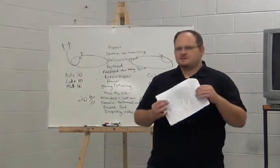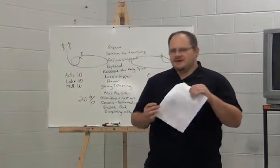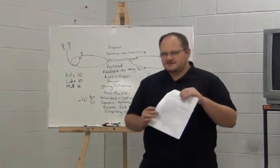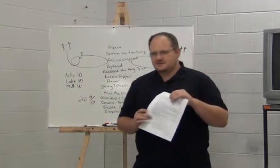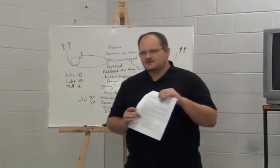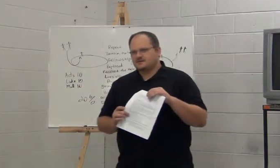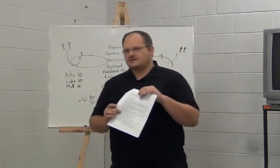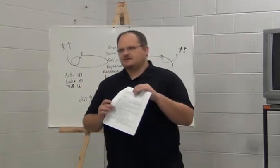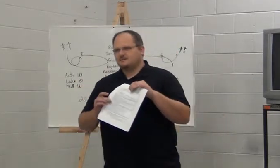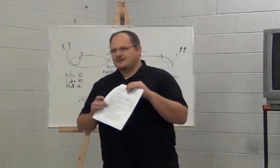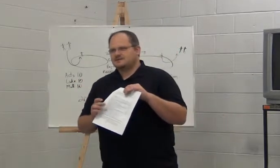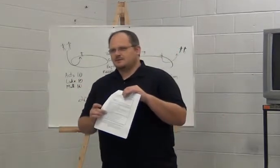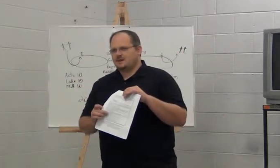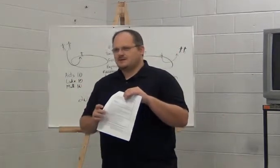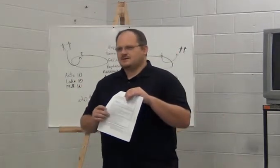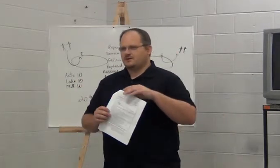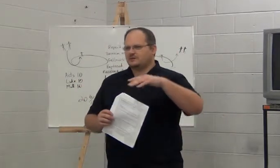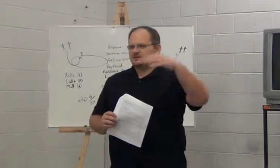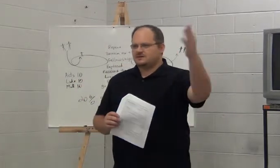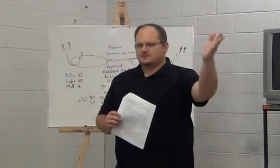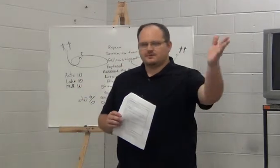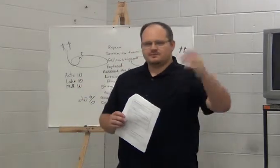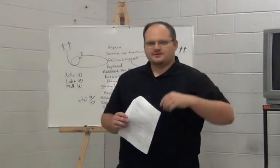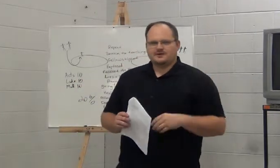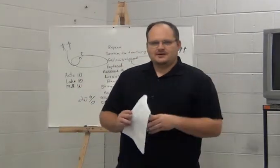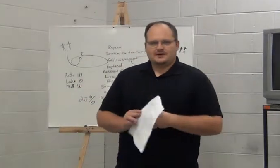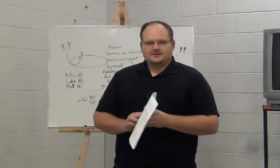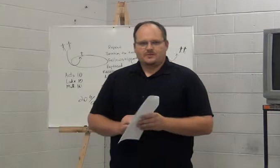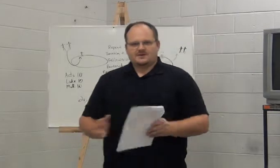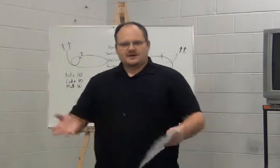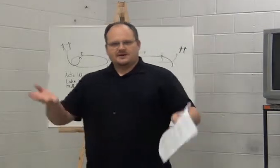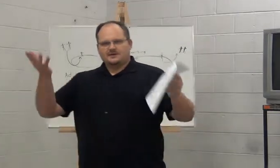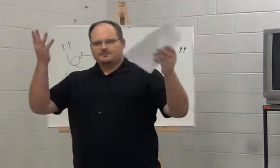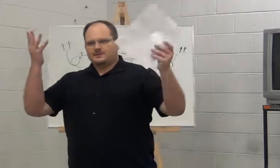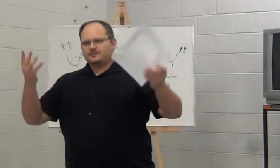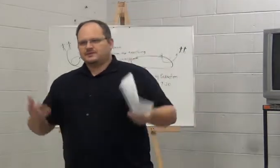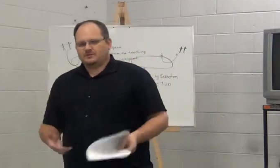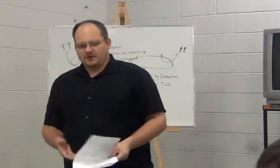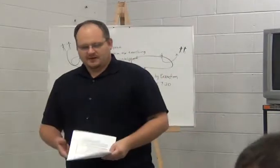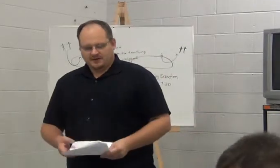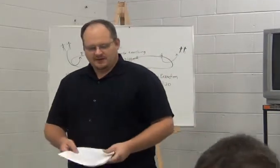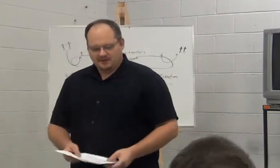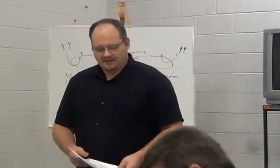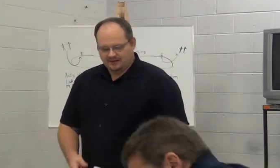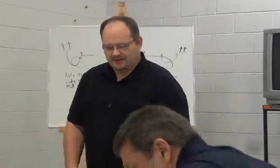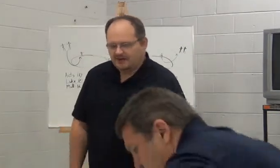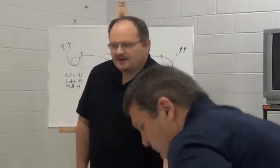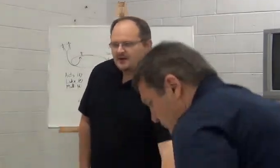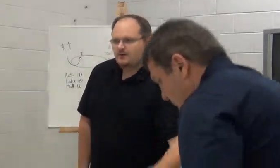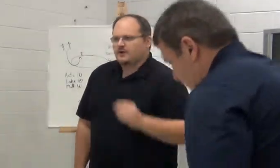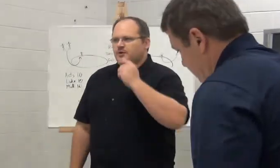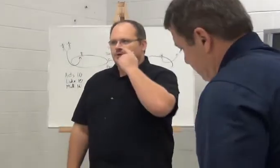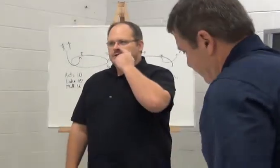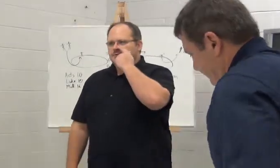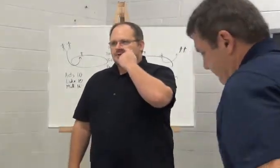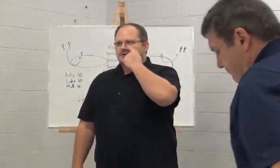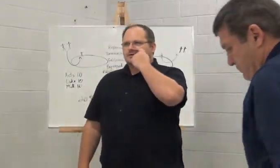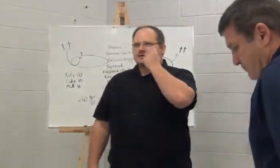basically the basic commands that we're be teaching people. Everybody stand up. We're to take a break. What are going to do, Lord? We're going to do the